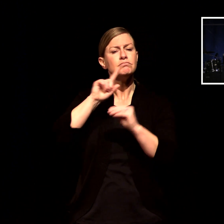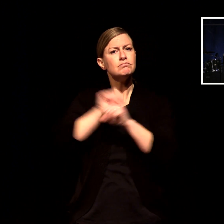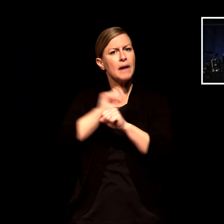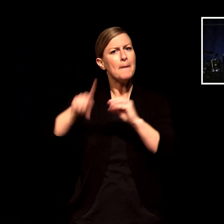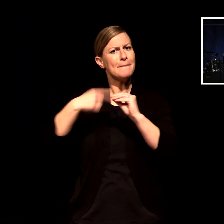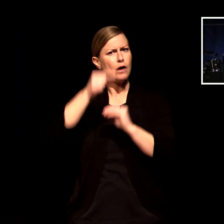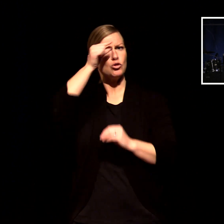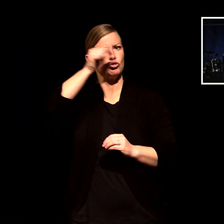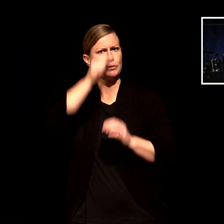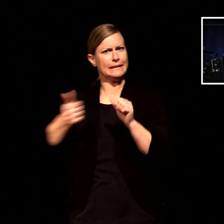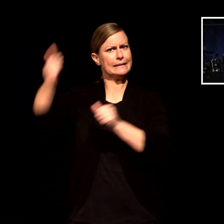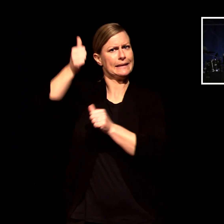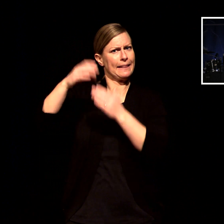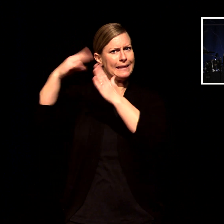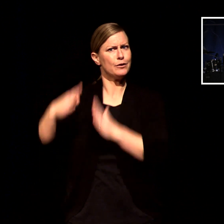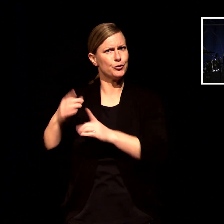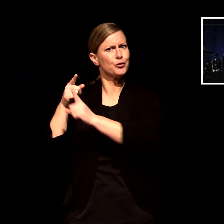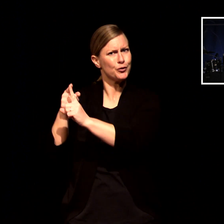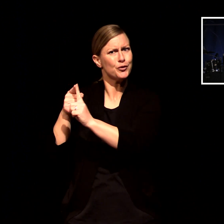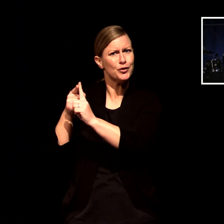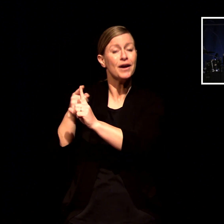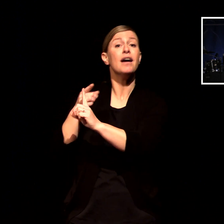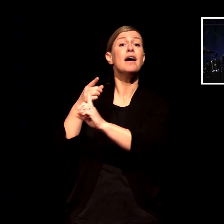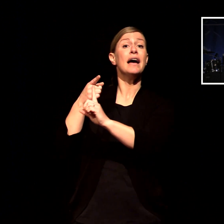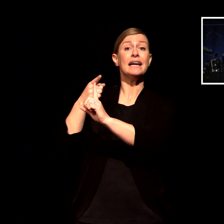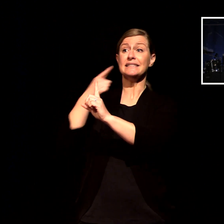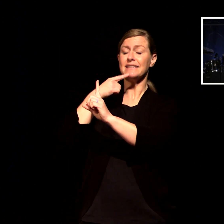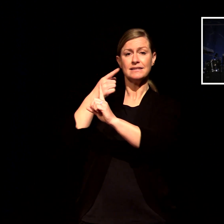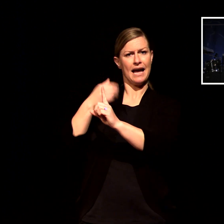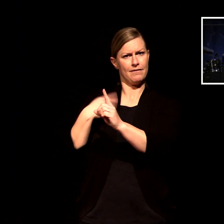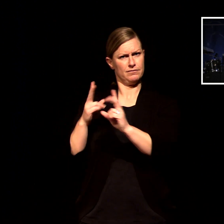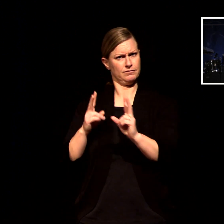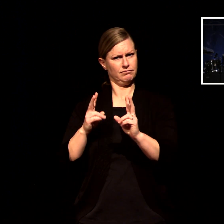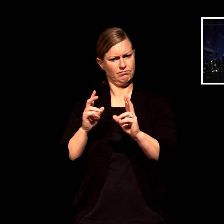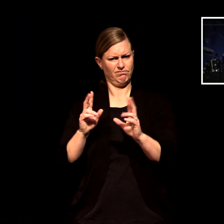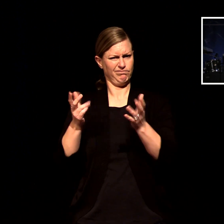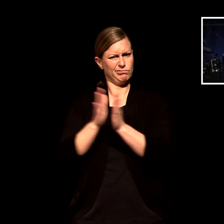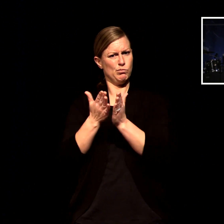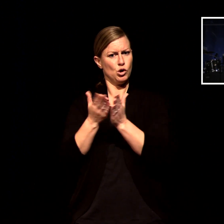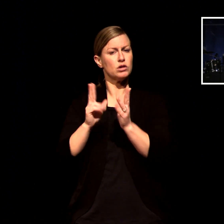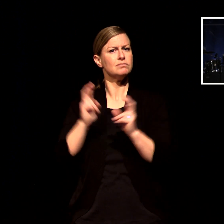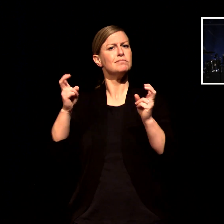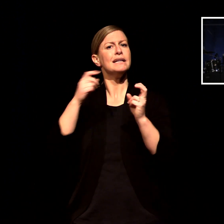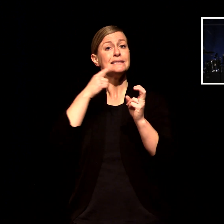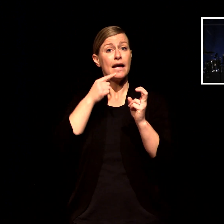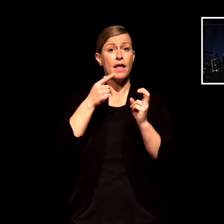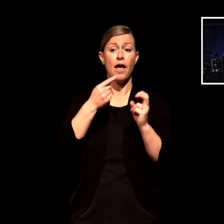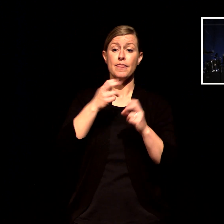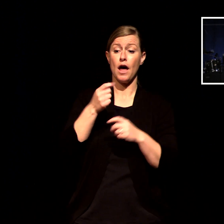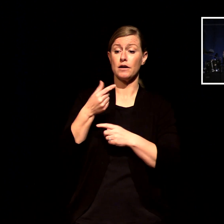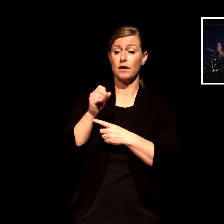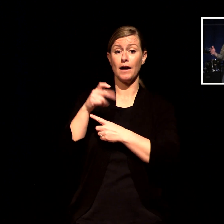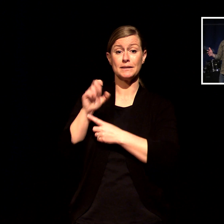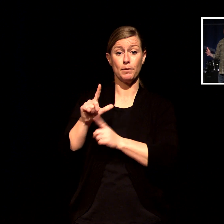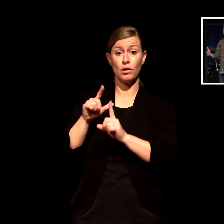of his birth and his ascension to the throne when greece won a battle over persia